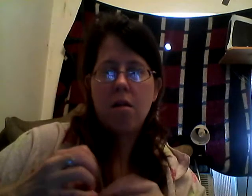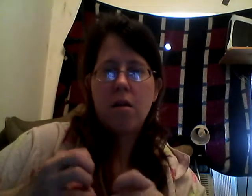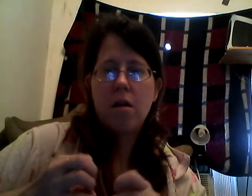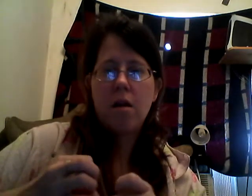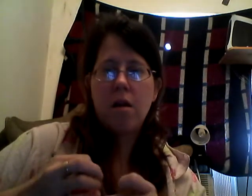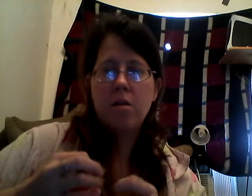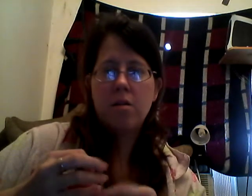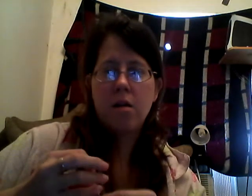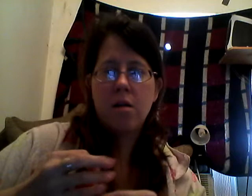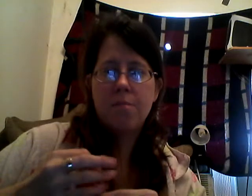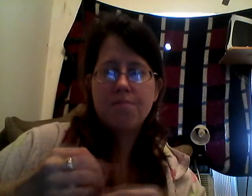And, um,